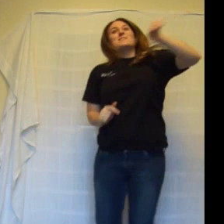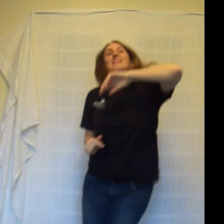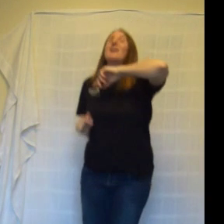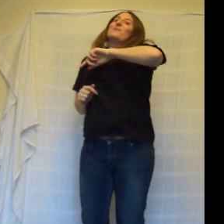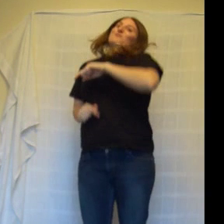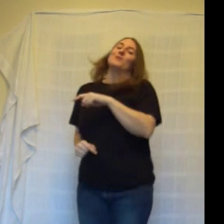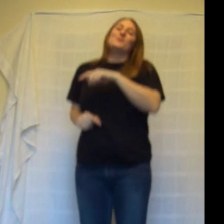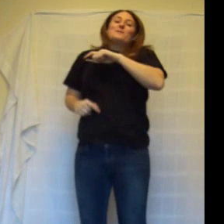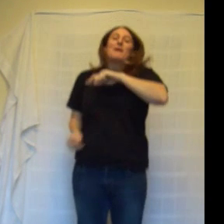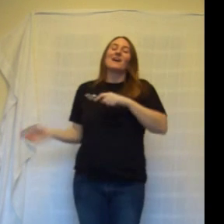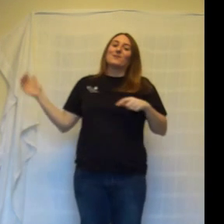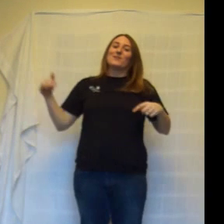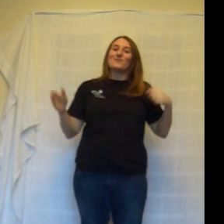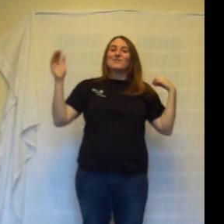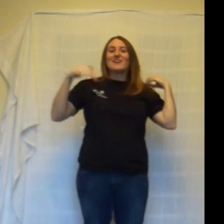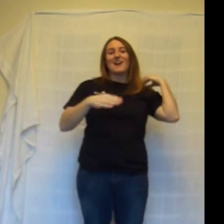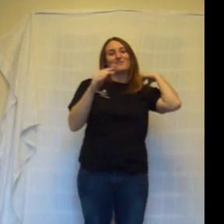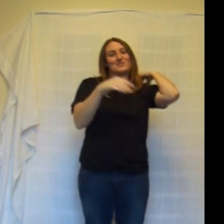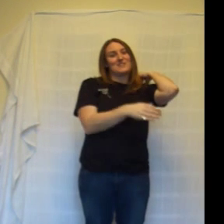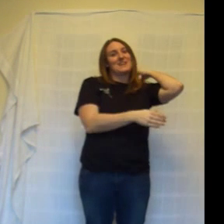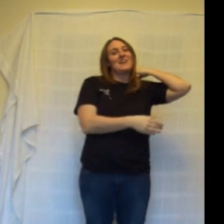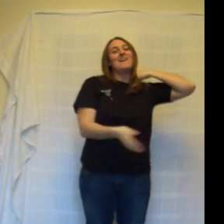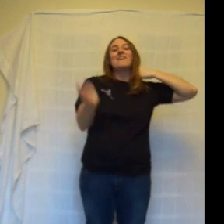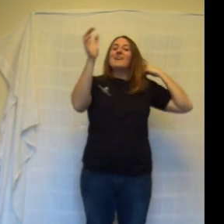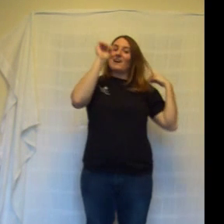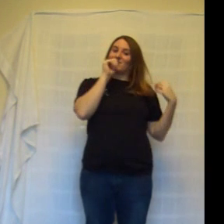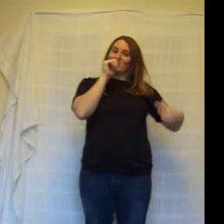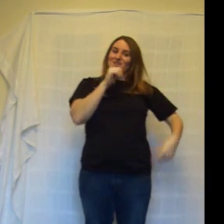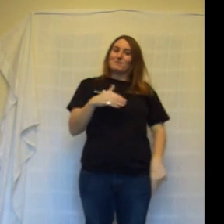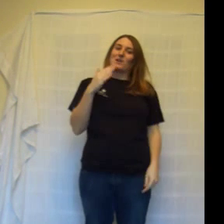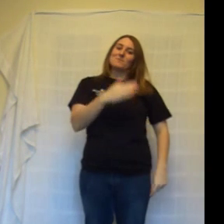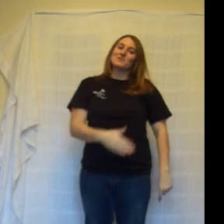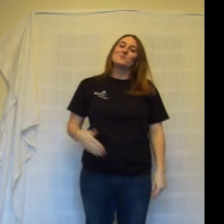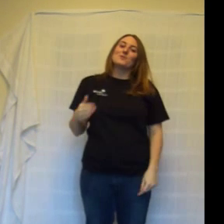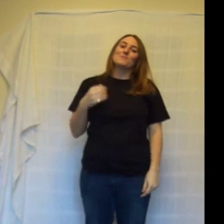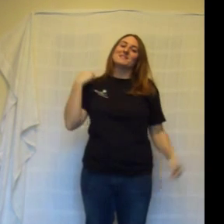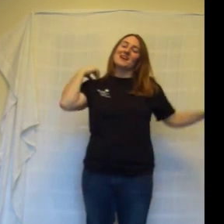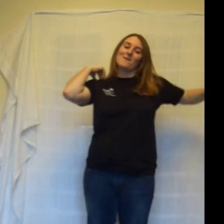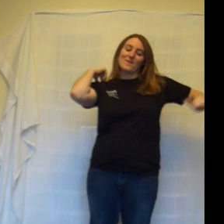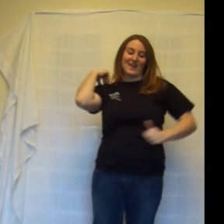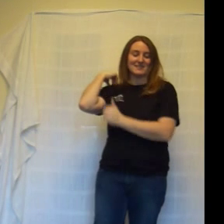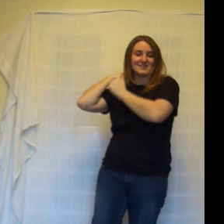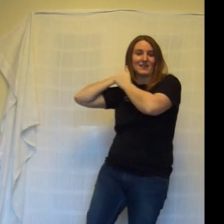way, way, that way, forward, backward, over the Irish Sea. I jumped aboard a pirate ship and the